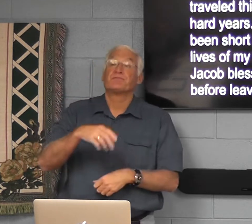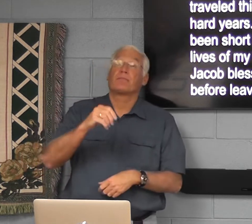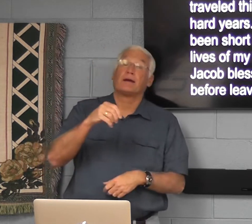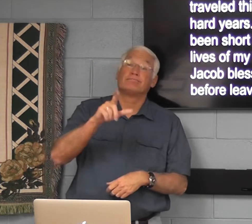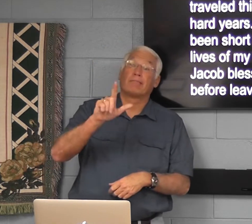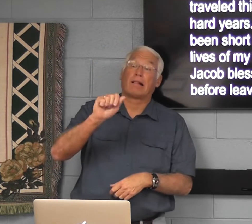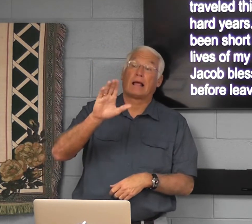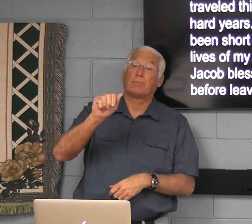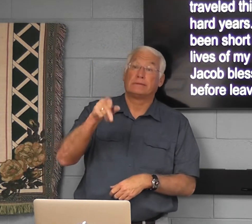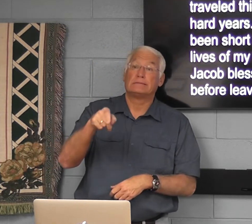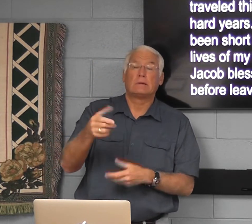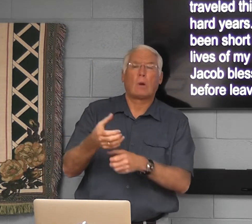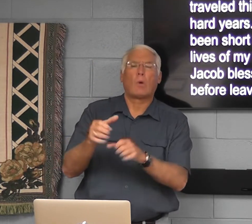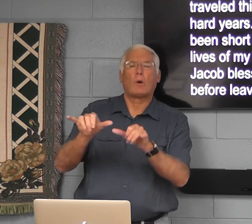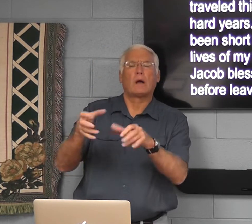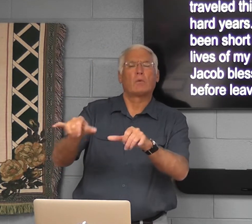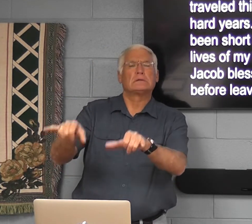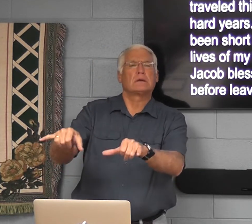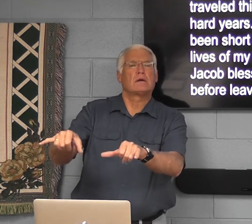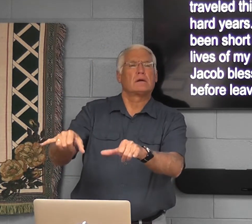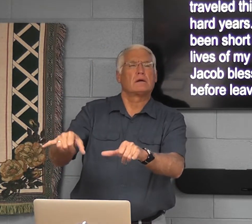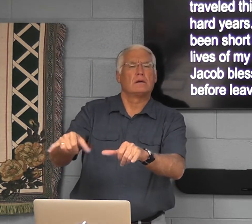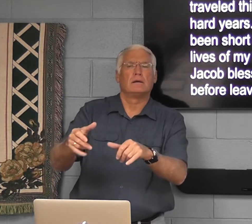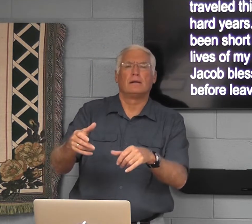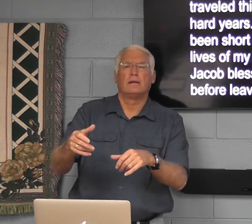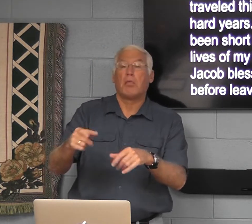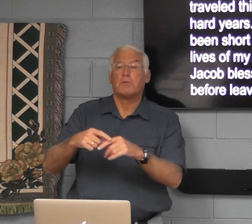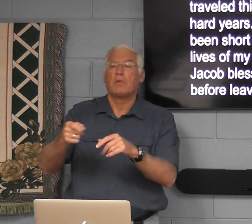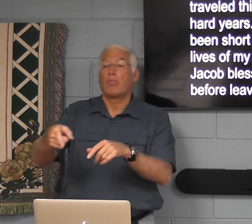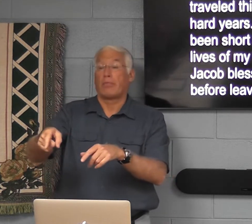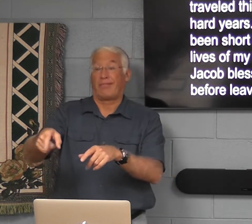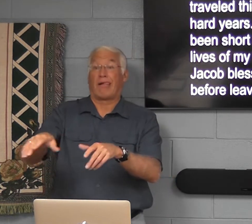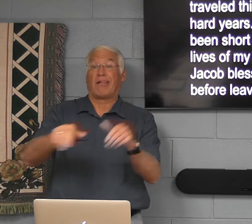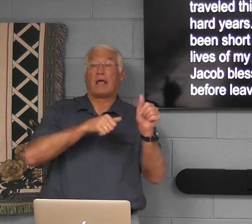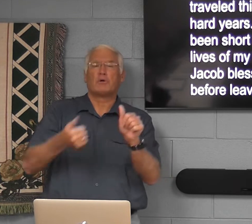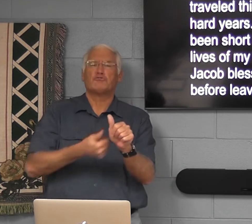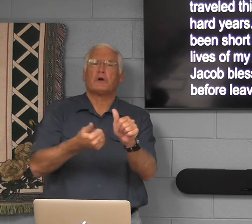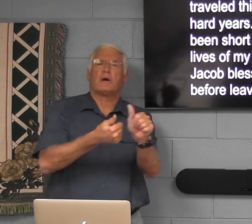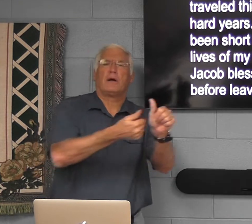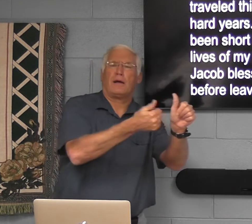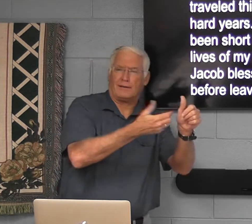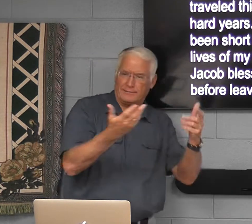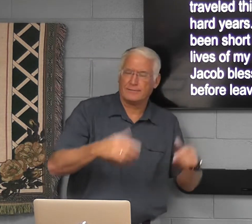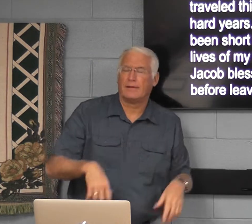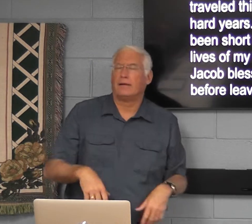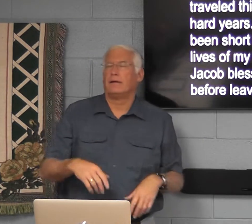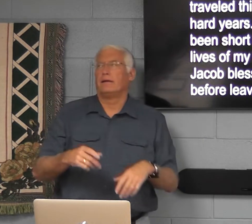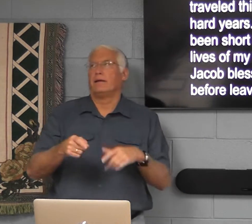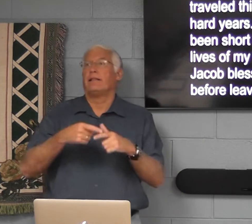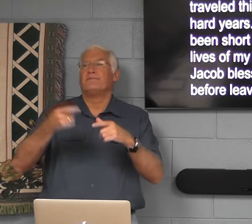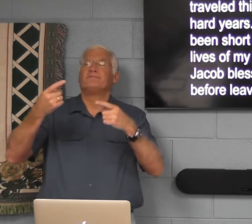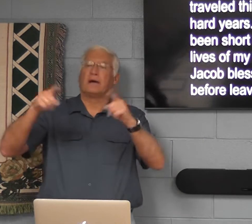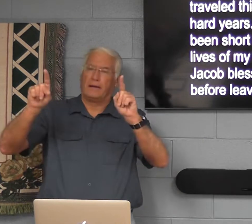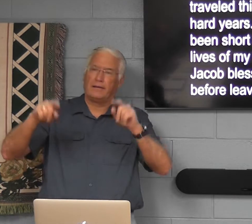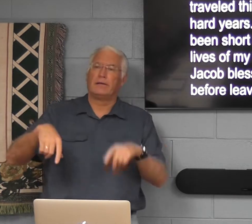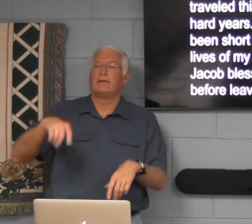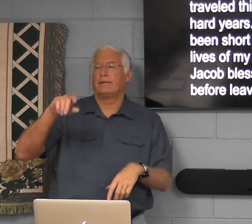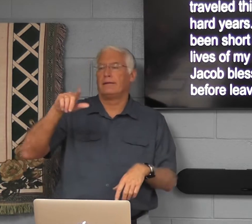When they hadn't married Rachel, they had to work for seven years. Laban wanted him to stay, and Laban chased him. And then